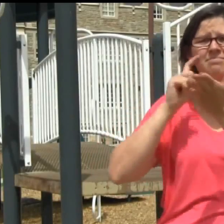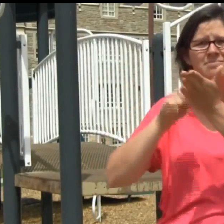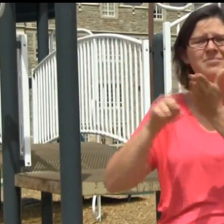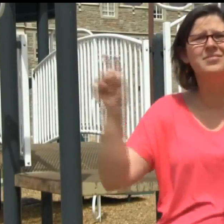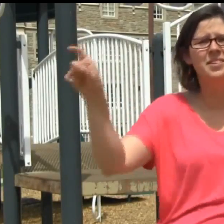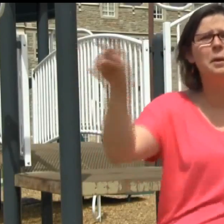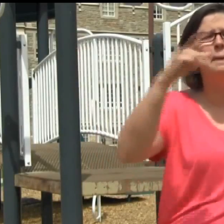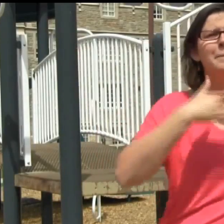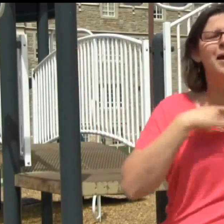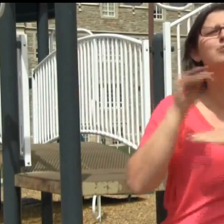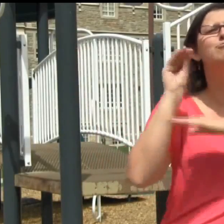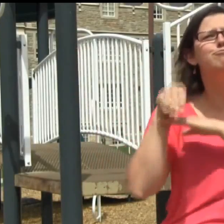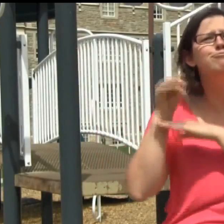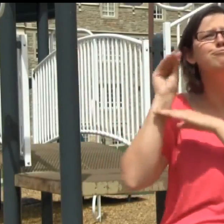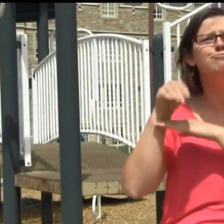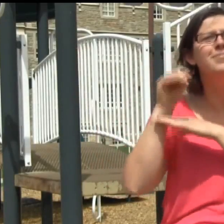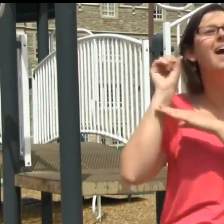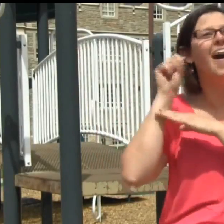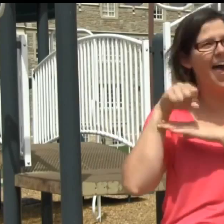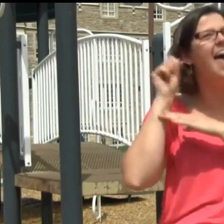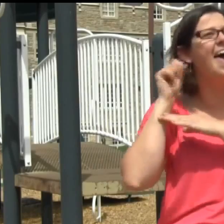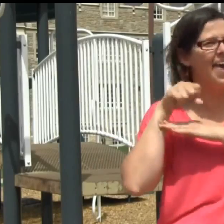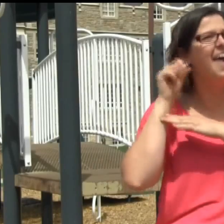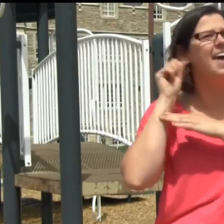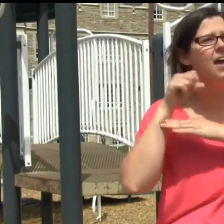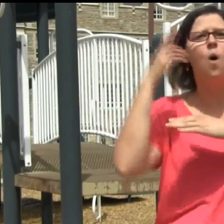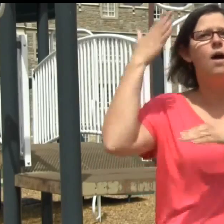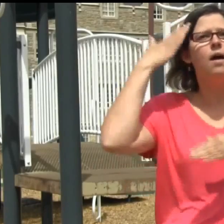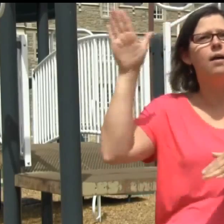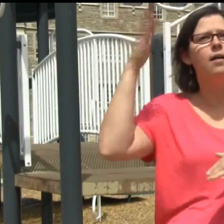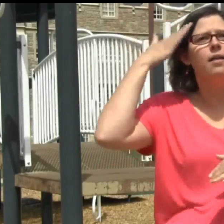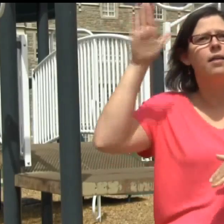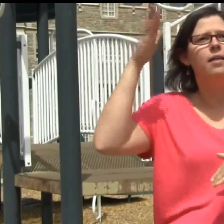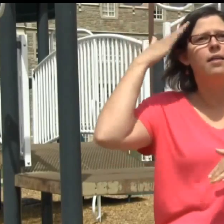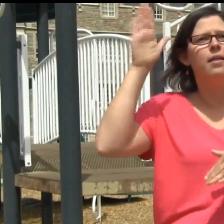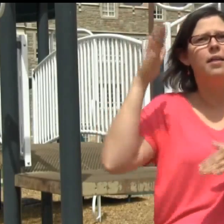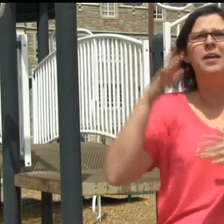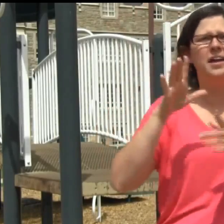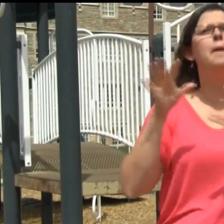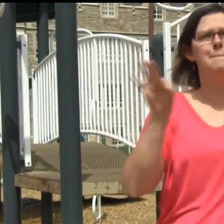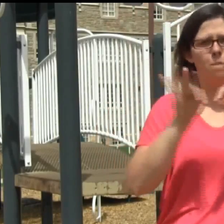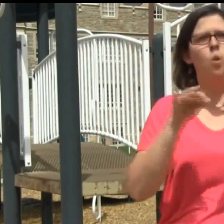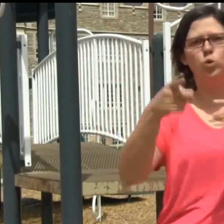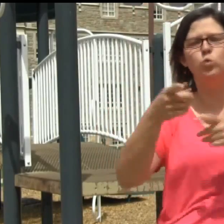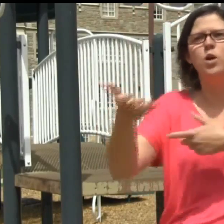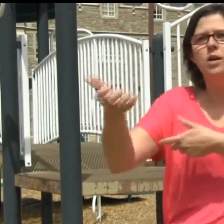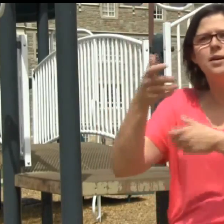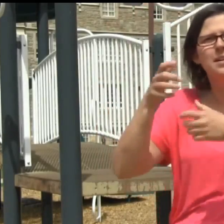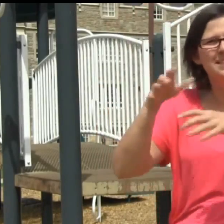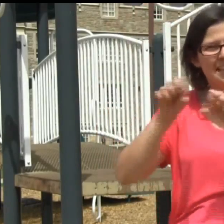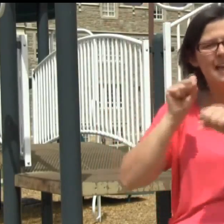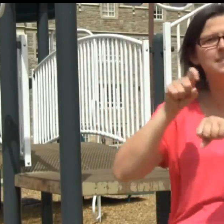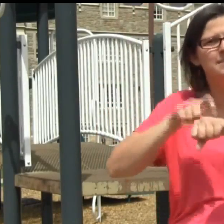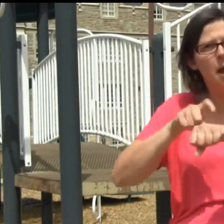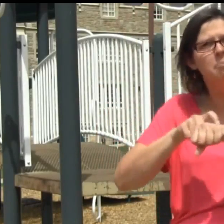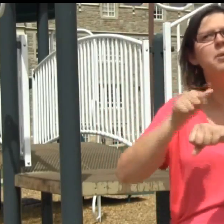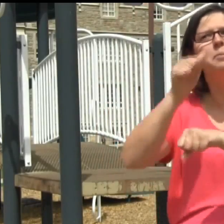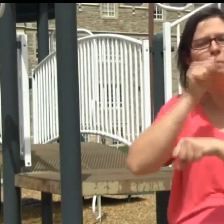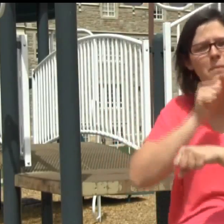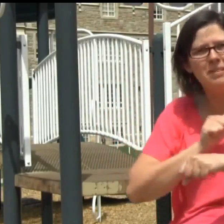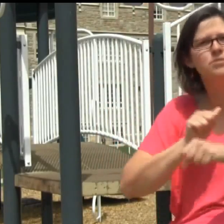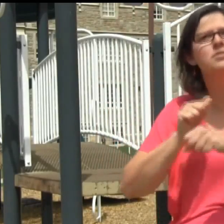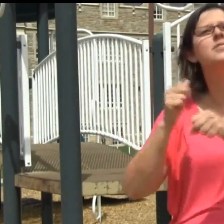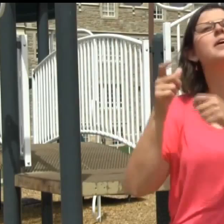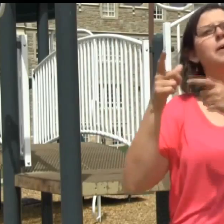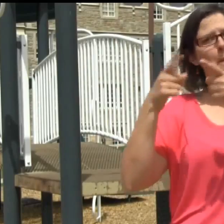essential. Many kids notice their surroundings, but tend not to actually know what it is. It's important,